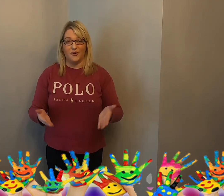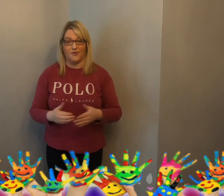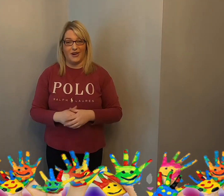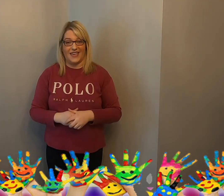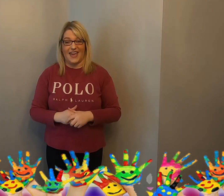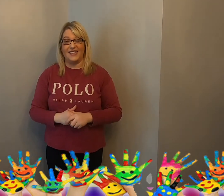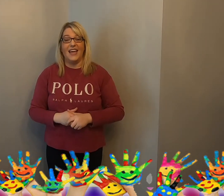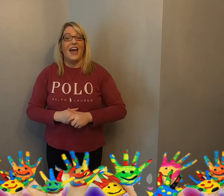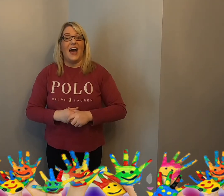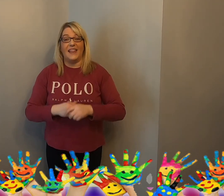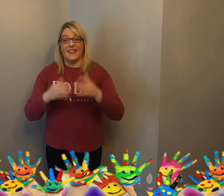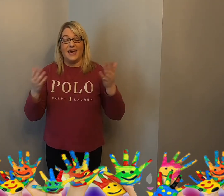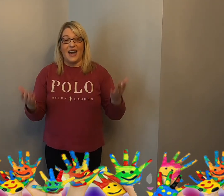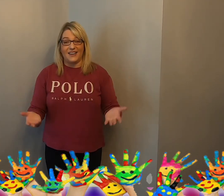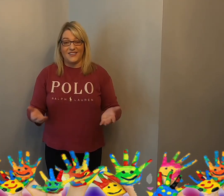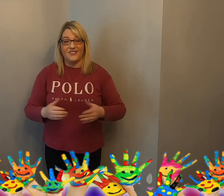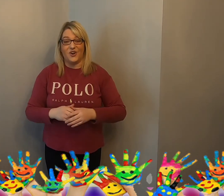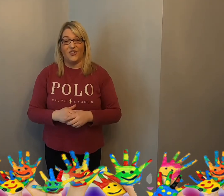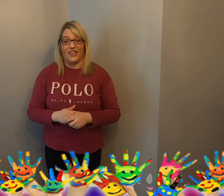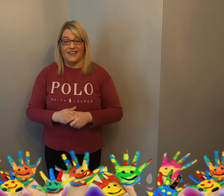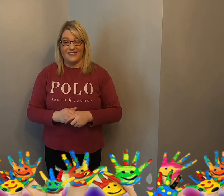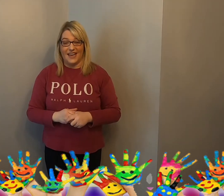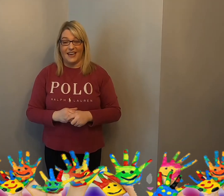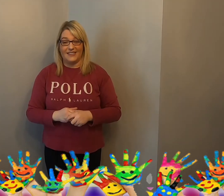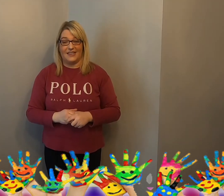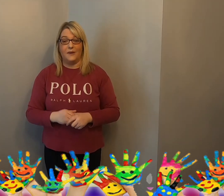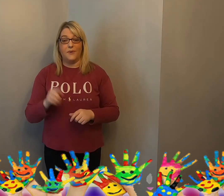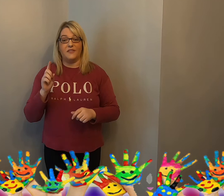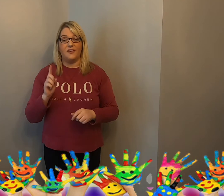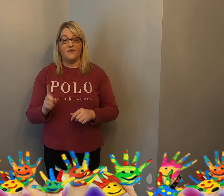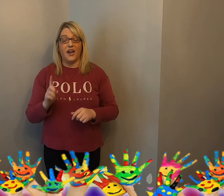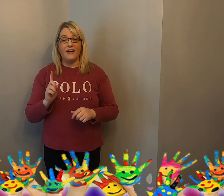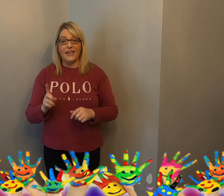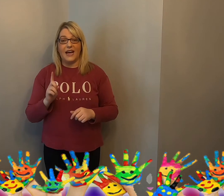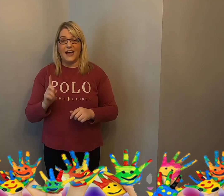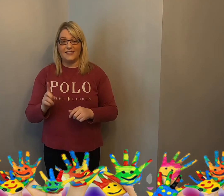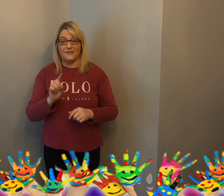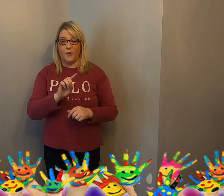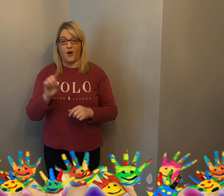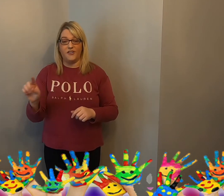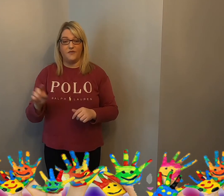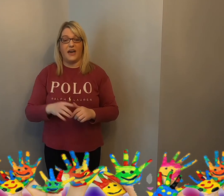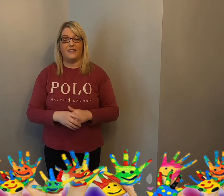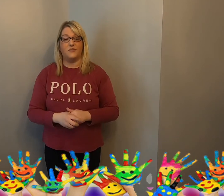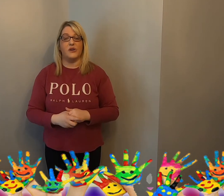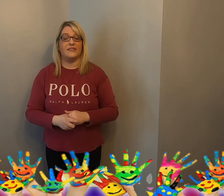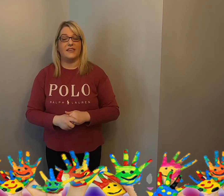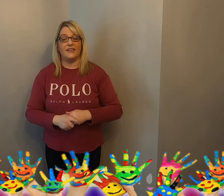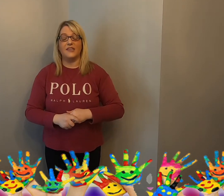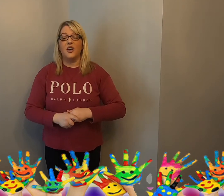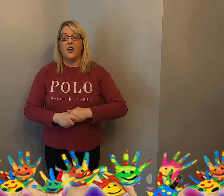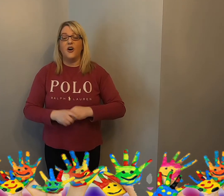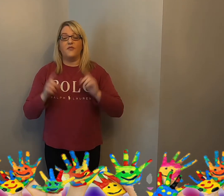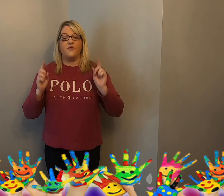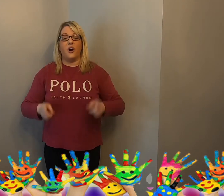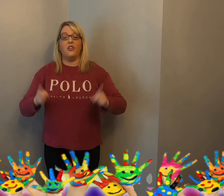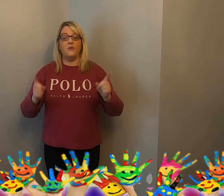over again and the actions are the exact same. But at the very last part of that where it says, follow